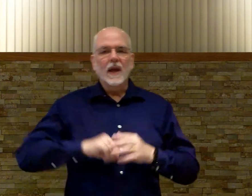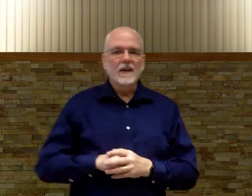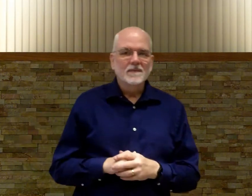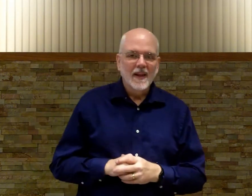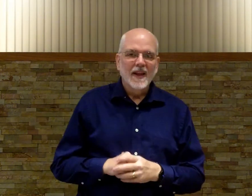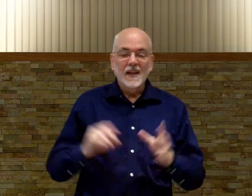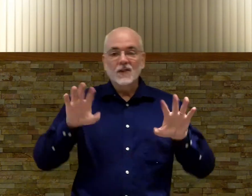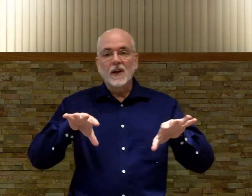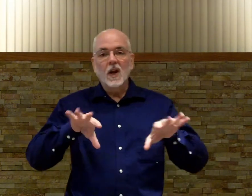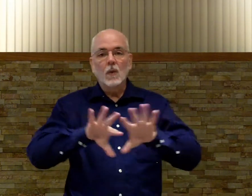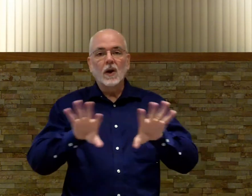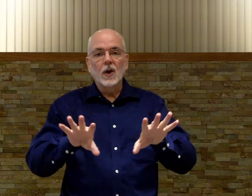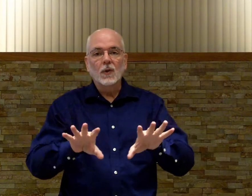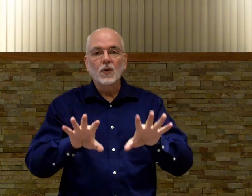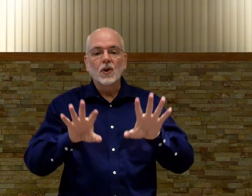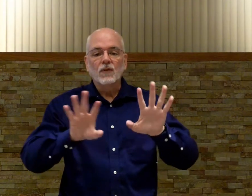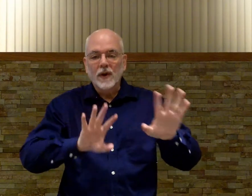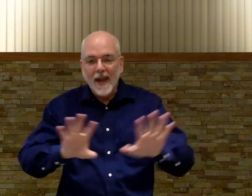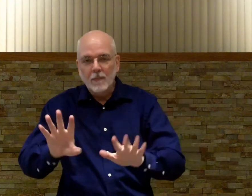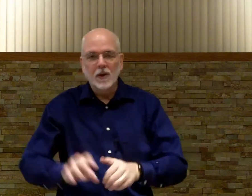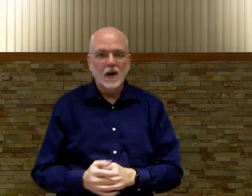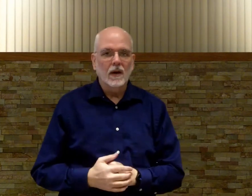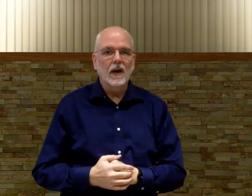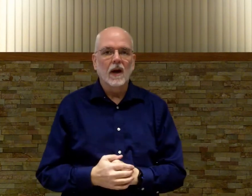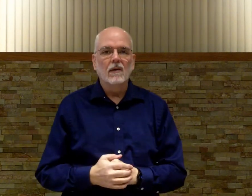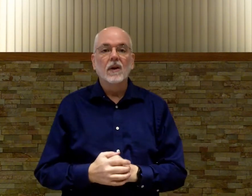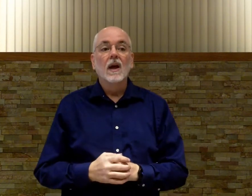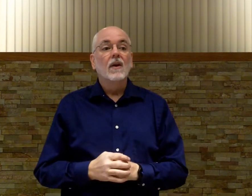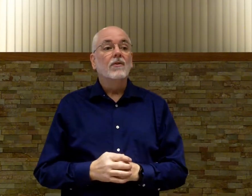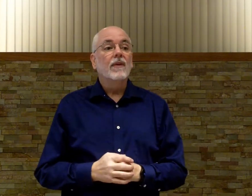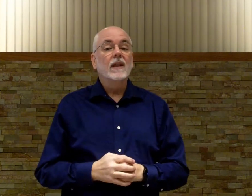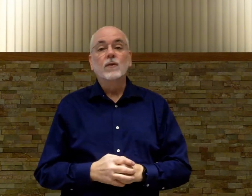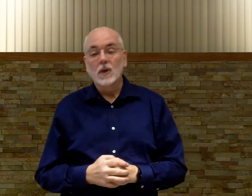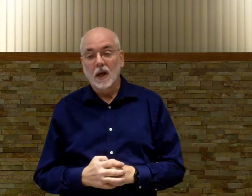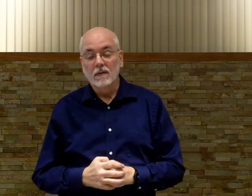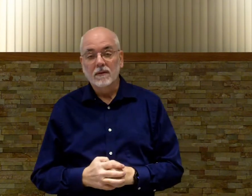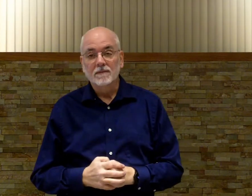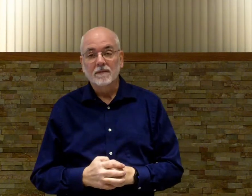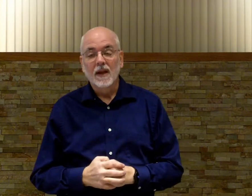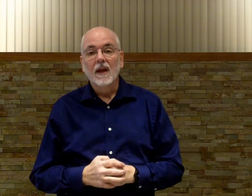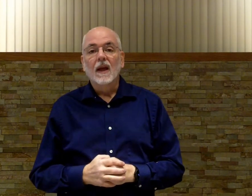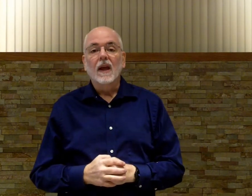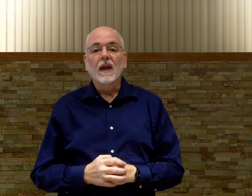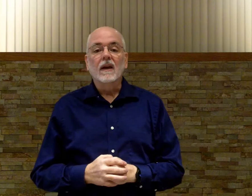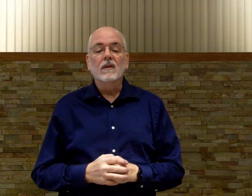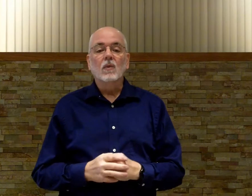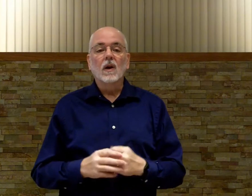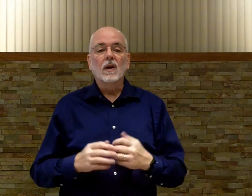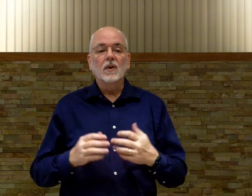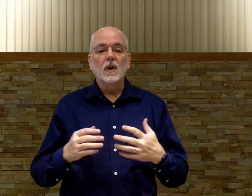okay in this video we're going to go through the vocabulary of faithful love and we're going to do